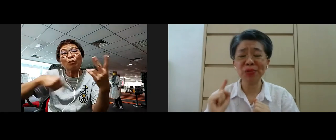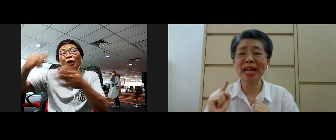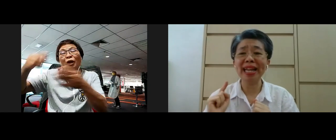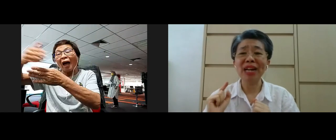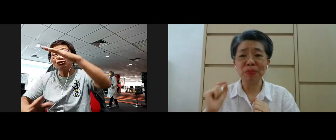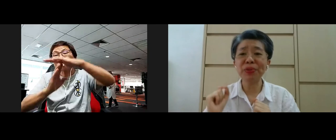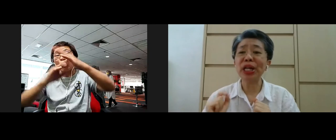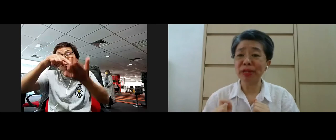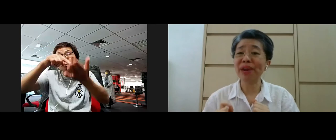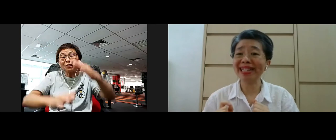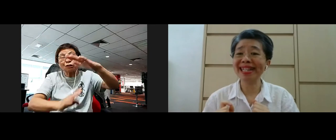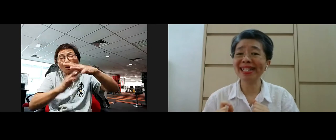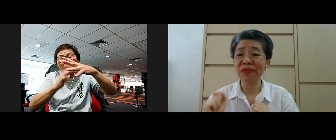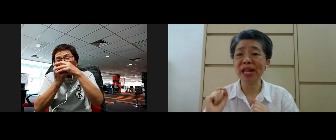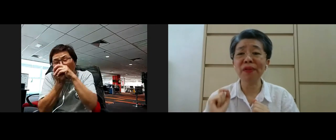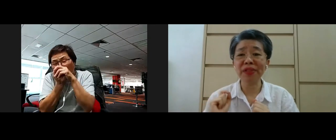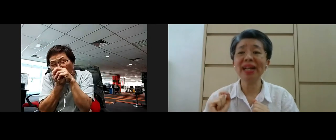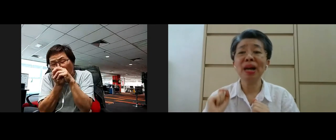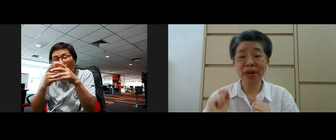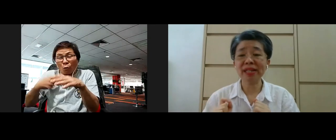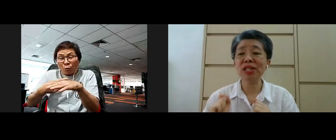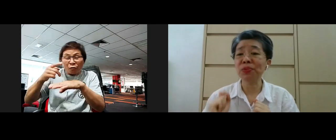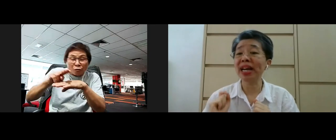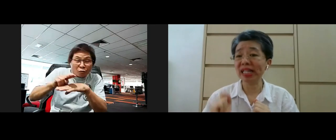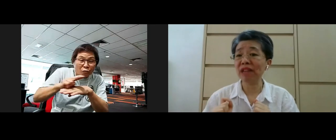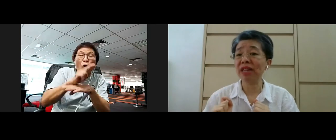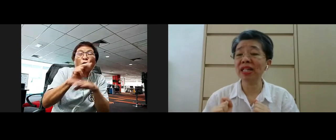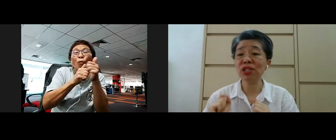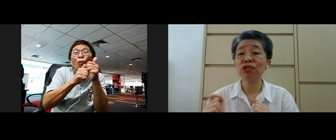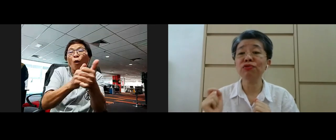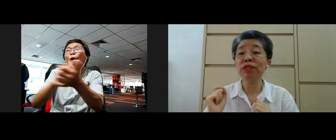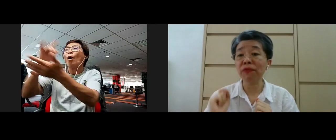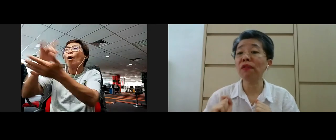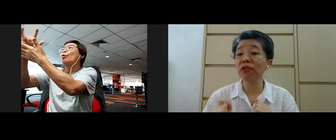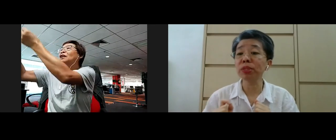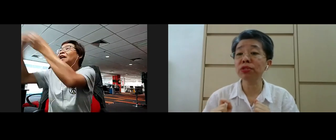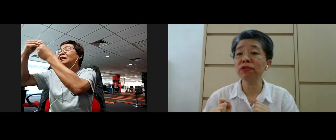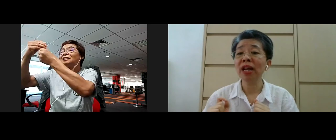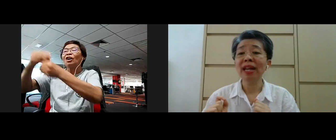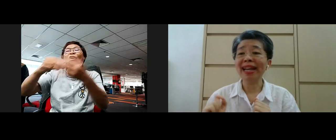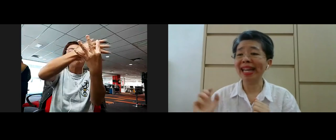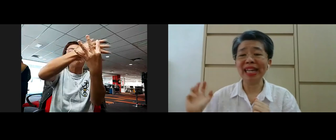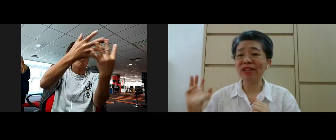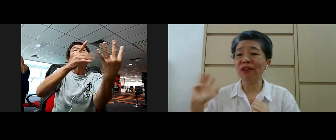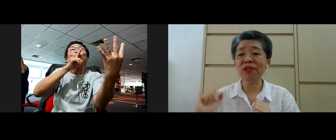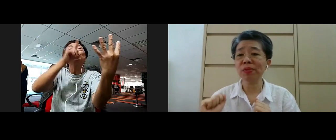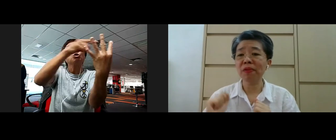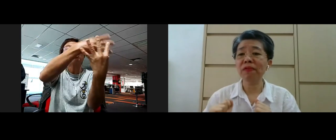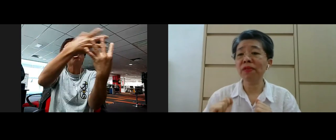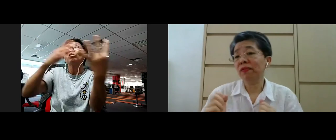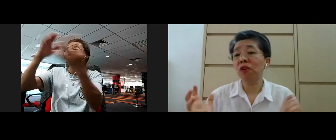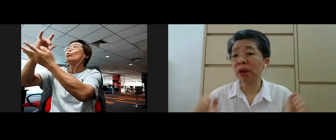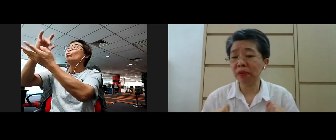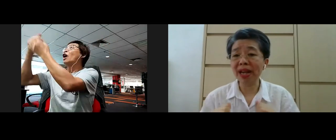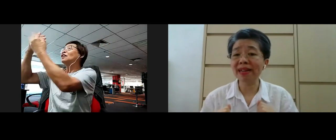so that's why we put into the practice of some of the practices buddha has given us through the fourth noble truth and you know of course